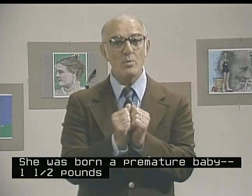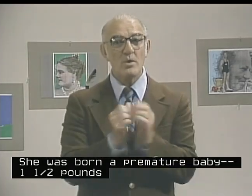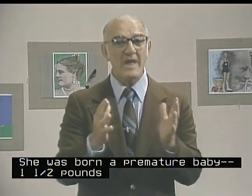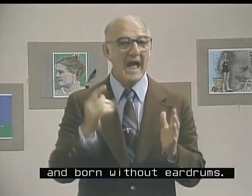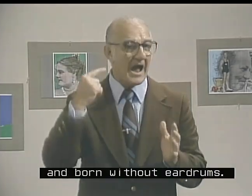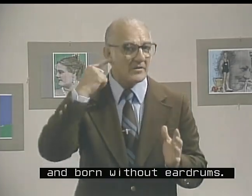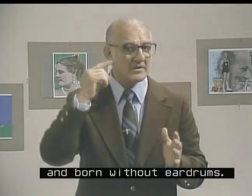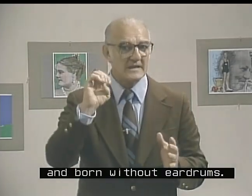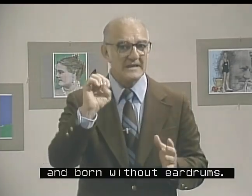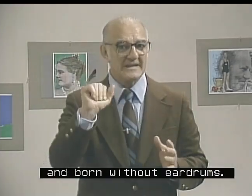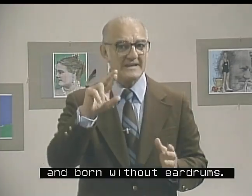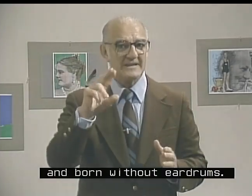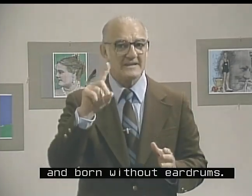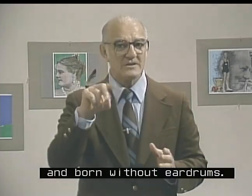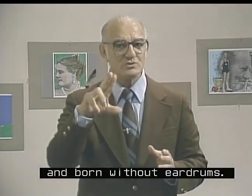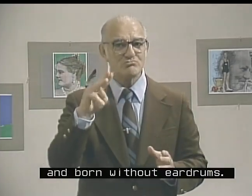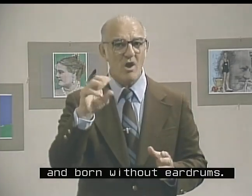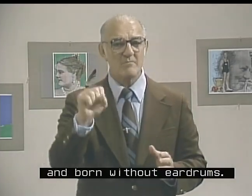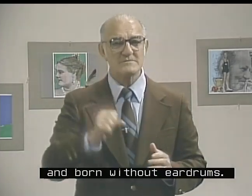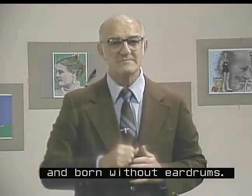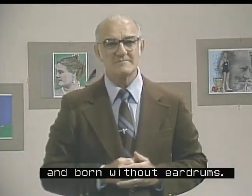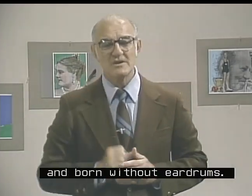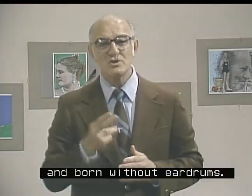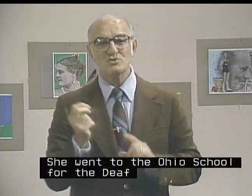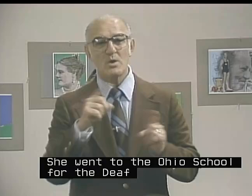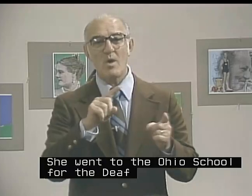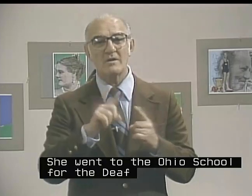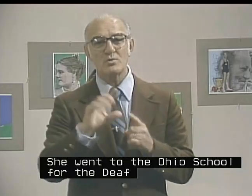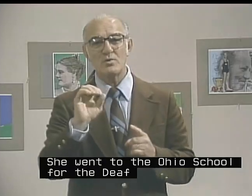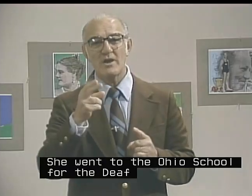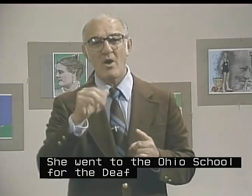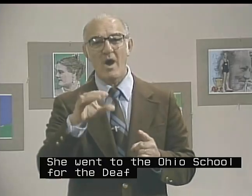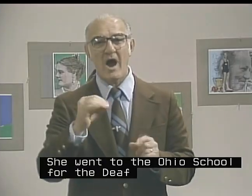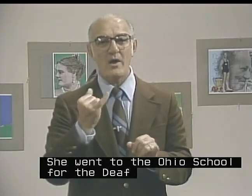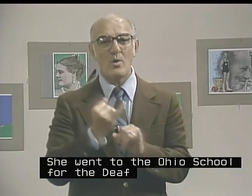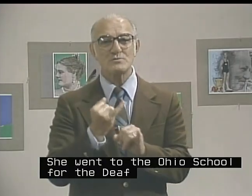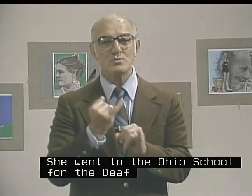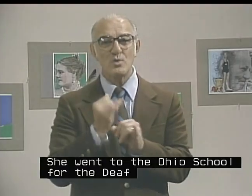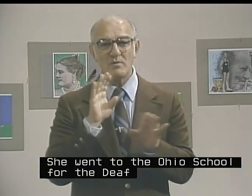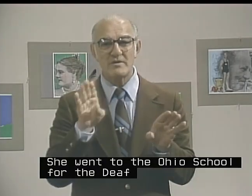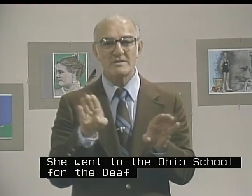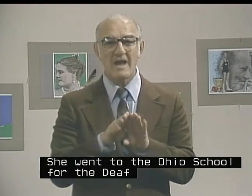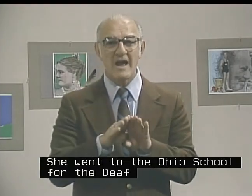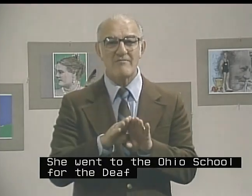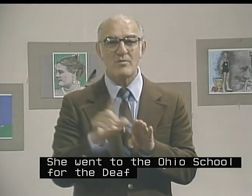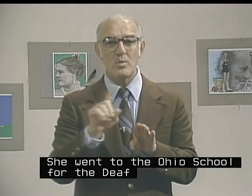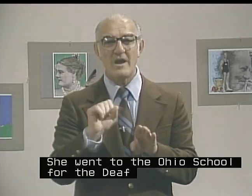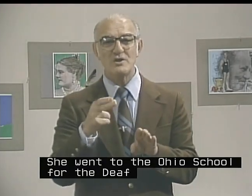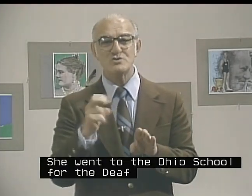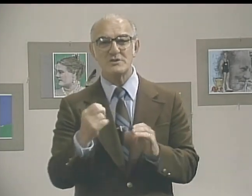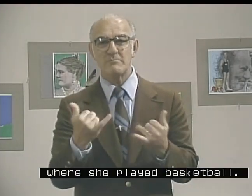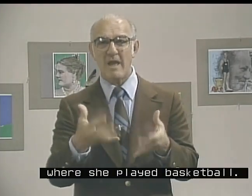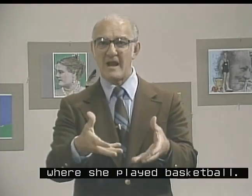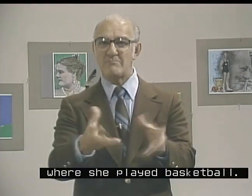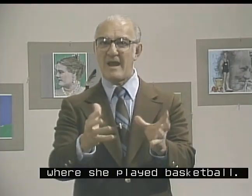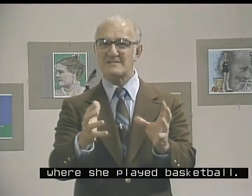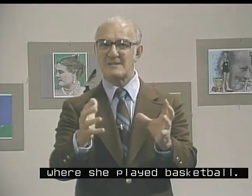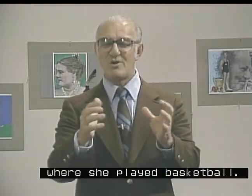without eardrums. She went to the Ohio School for the Deaf where she played basketball.